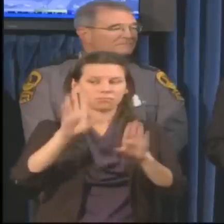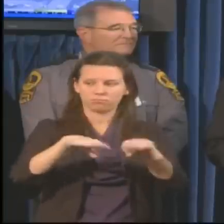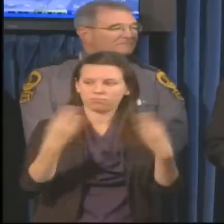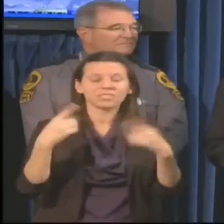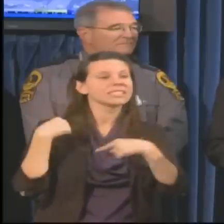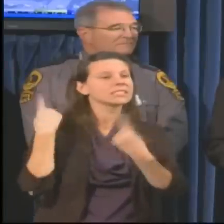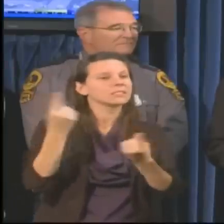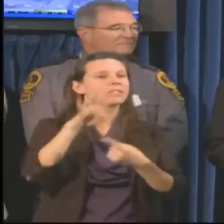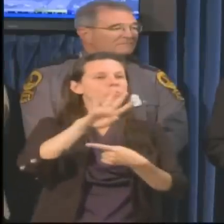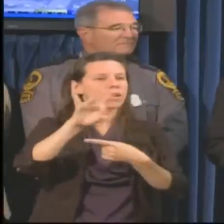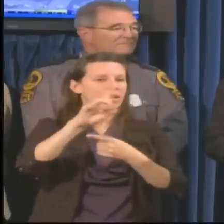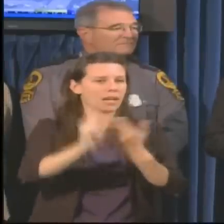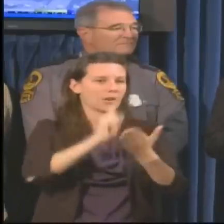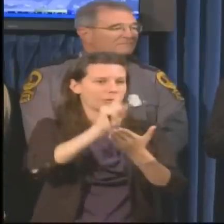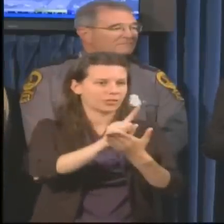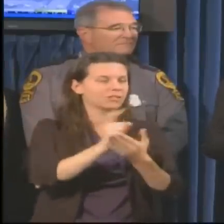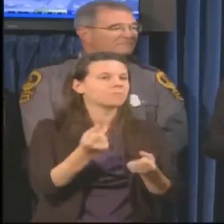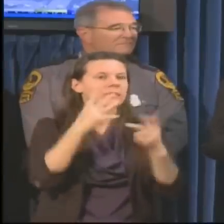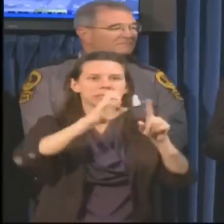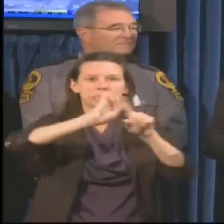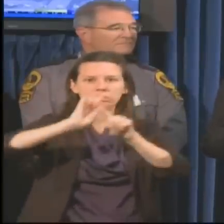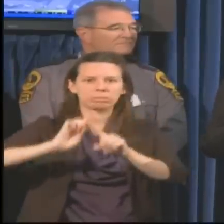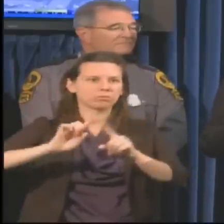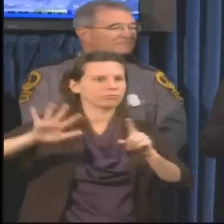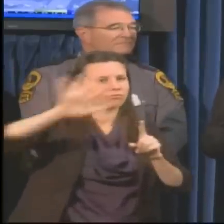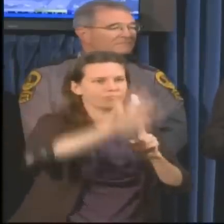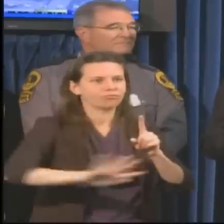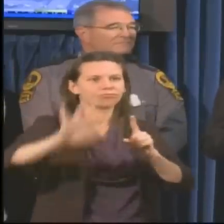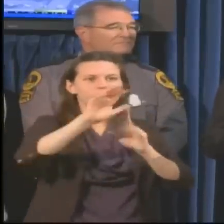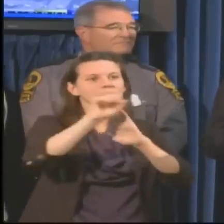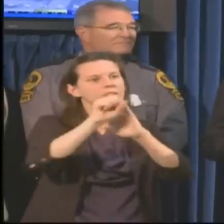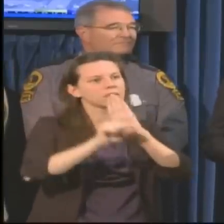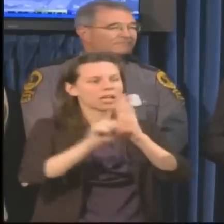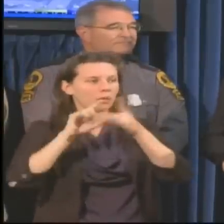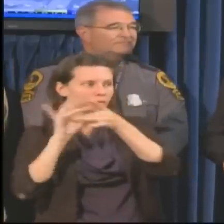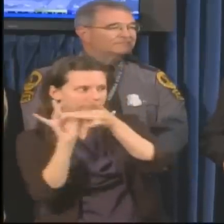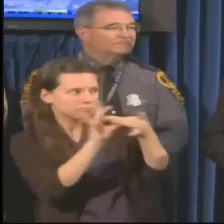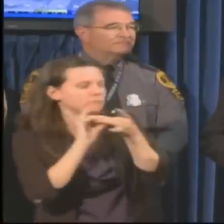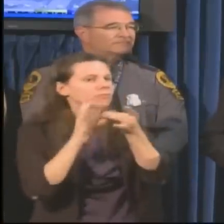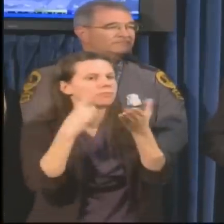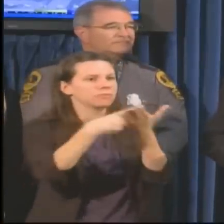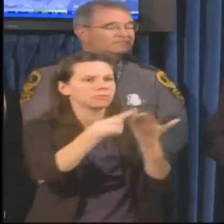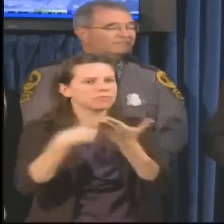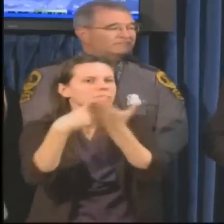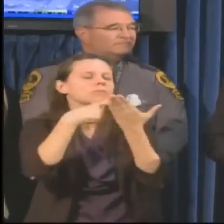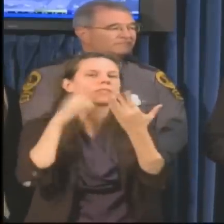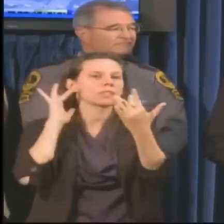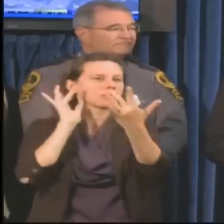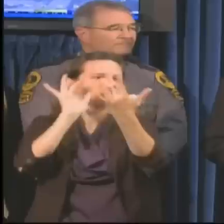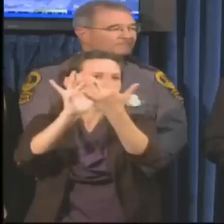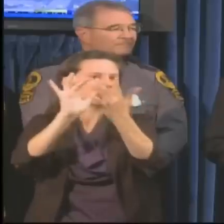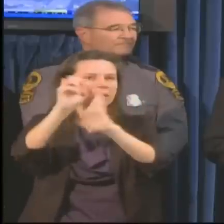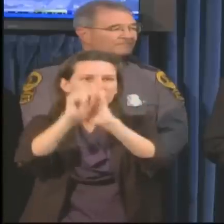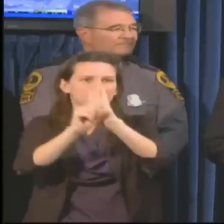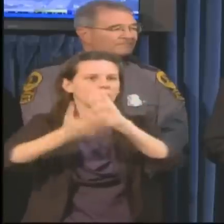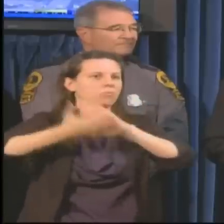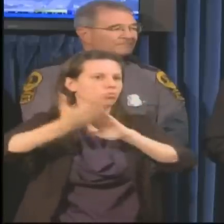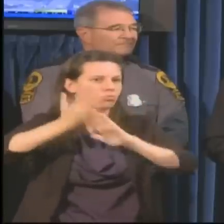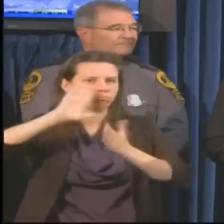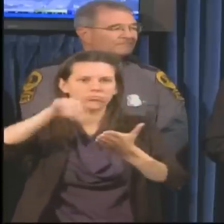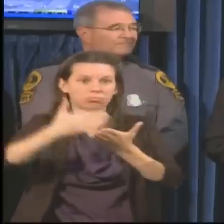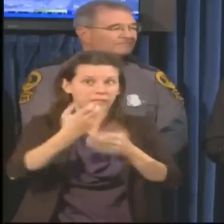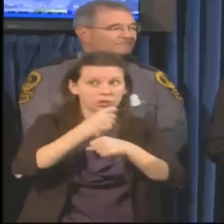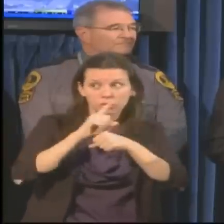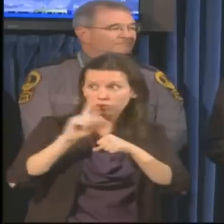numerous centers, about 25 open, all over the state that are coordinating regularly with our state operations center about any need that they may